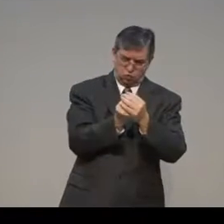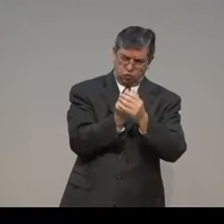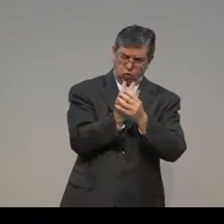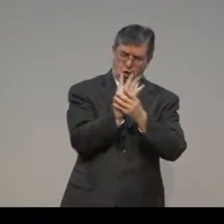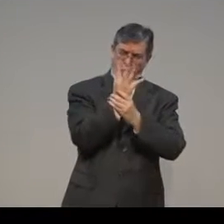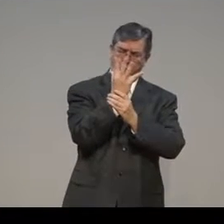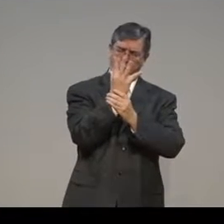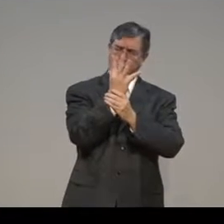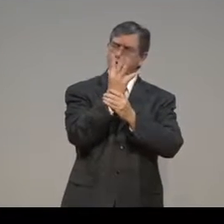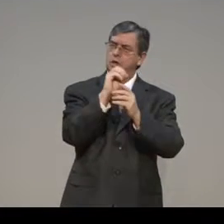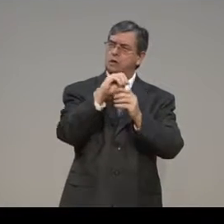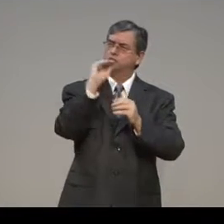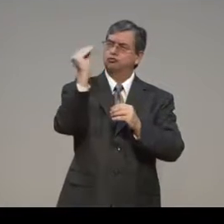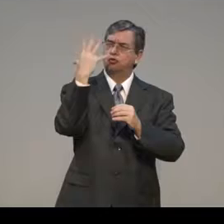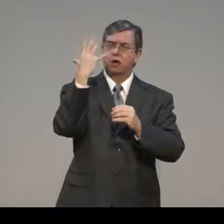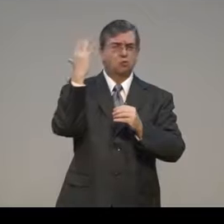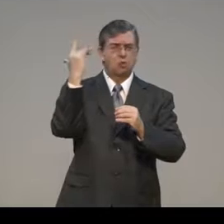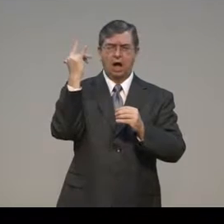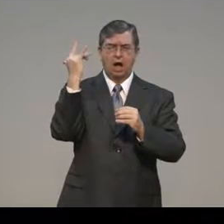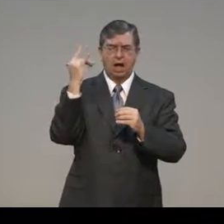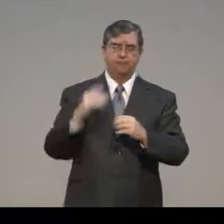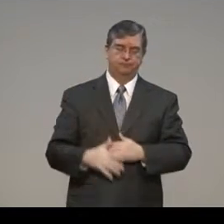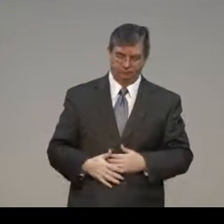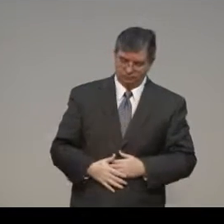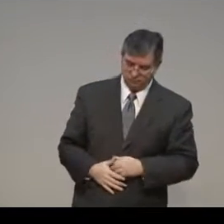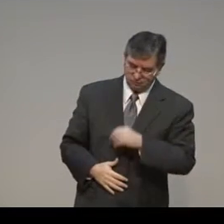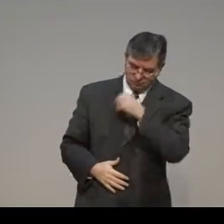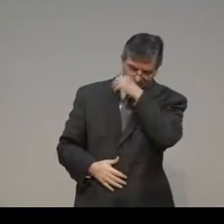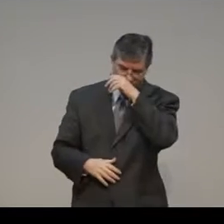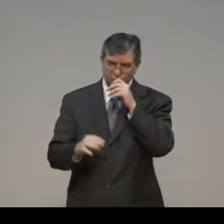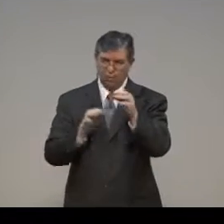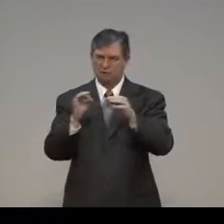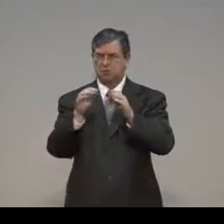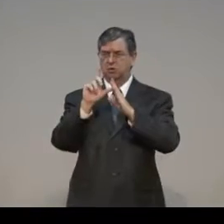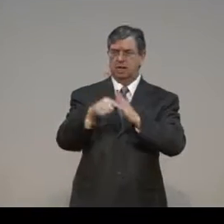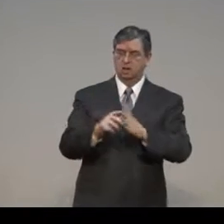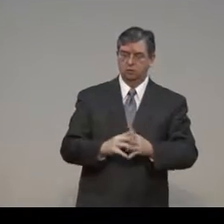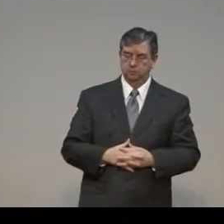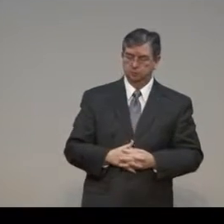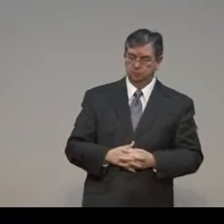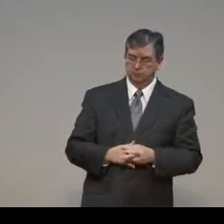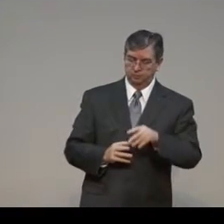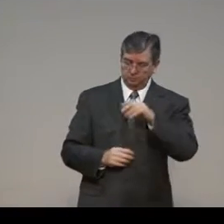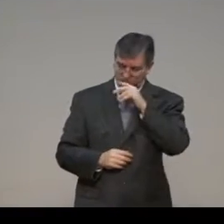and we think about growing in it and why we would do that,